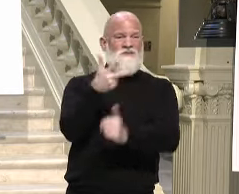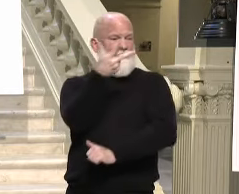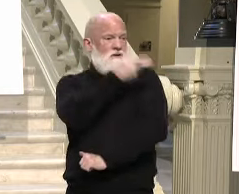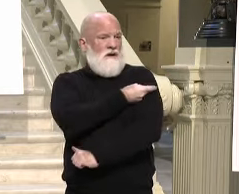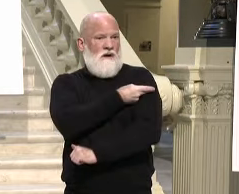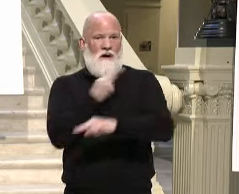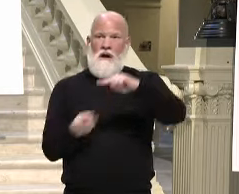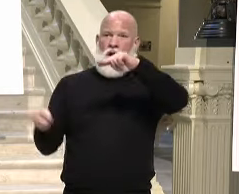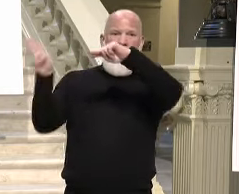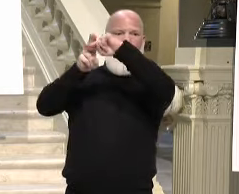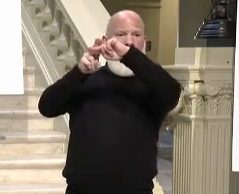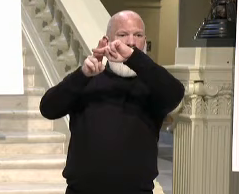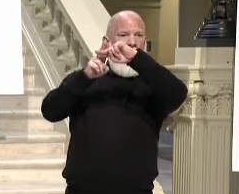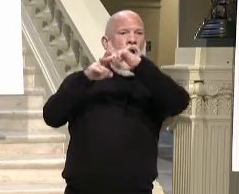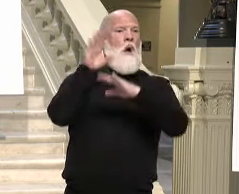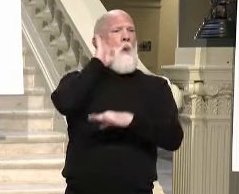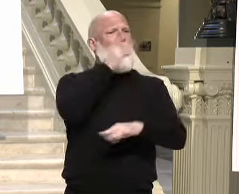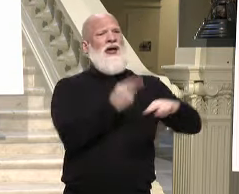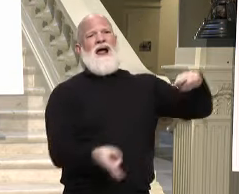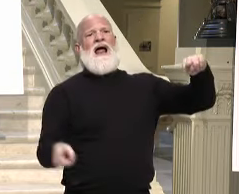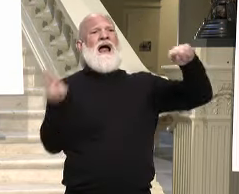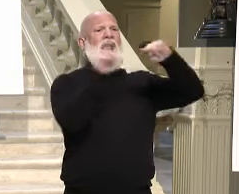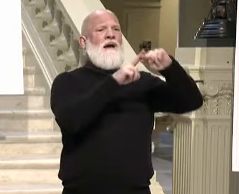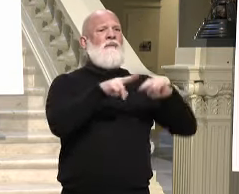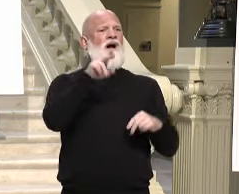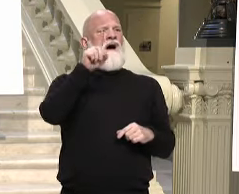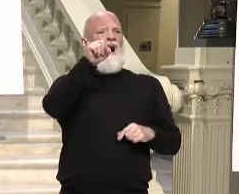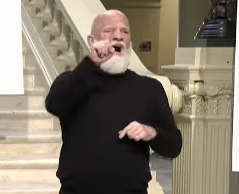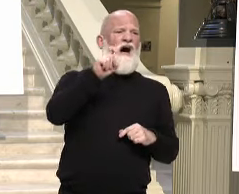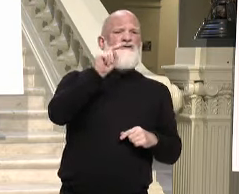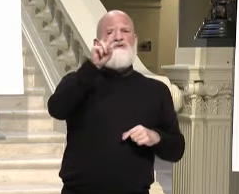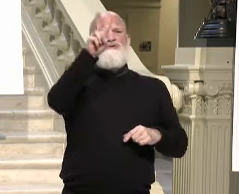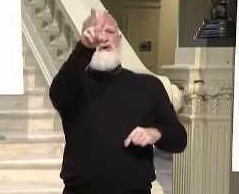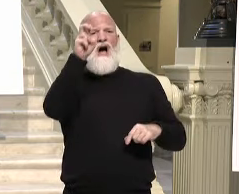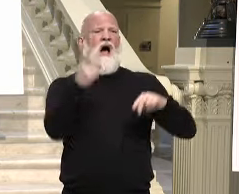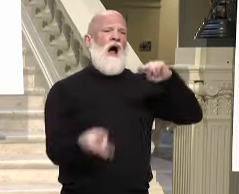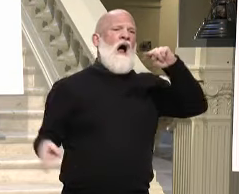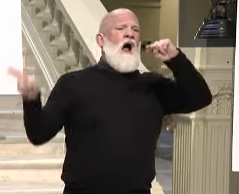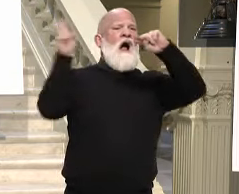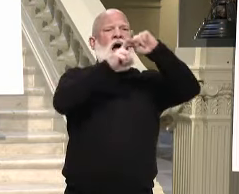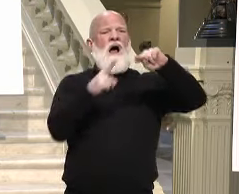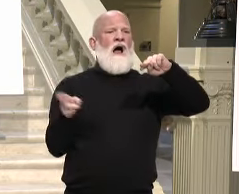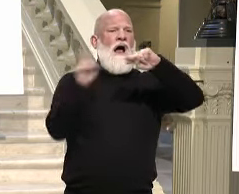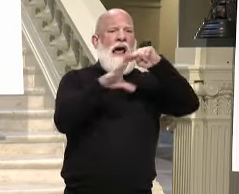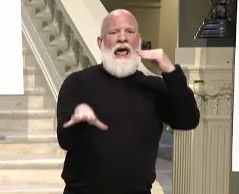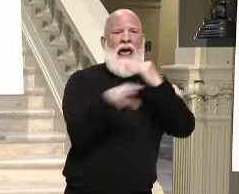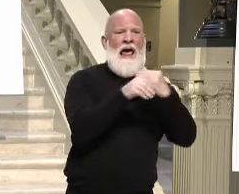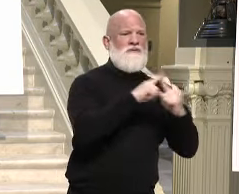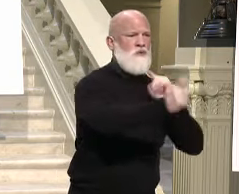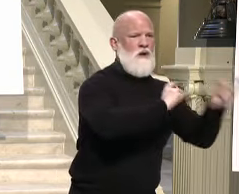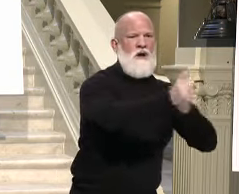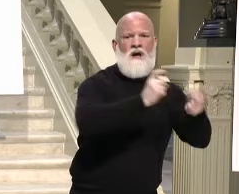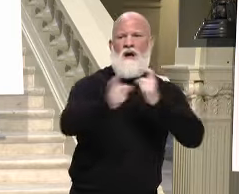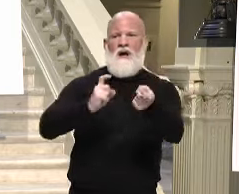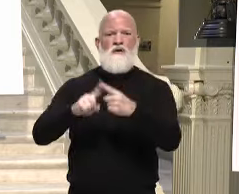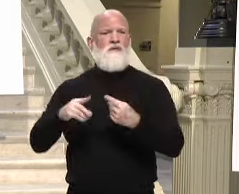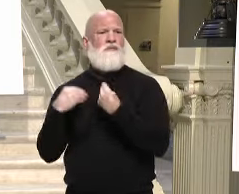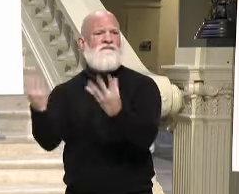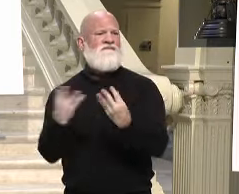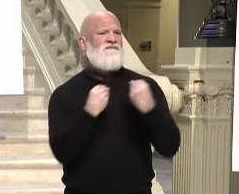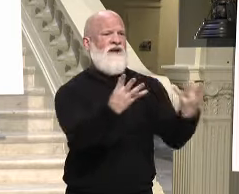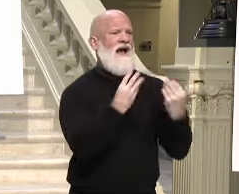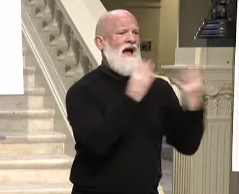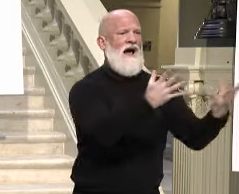,000 and we're going to be able to have even more providers given the vaccines. We're going to be able to expand further mass vaccination